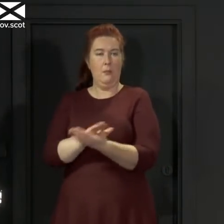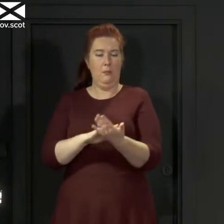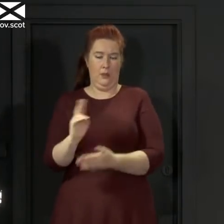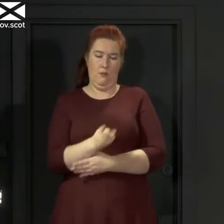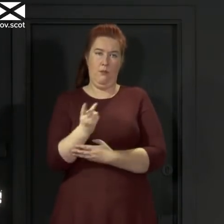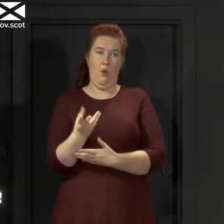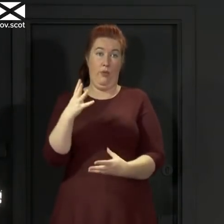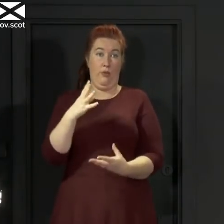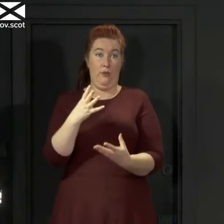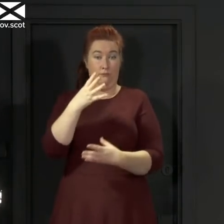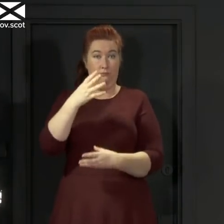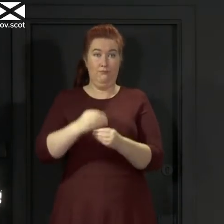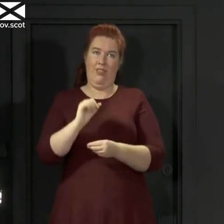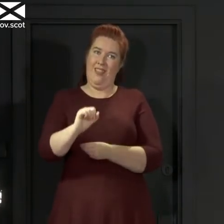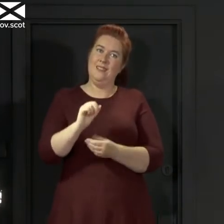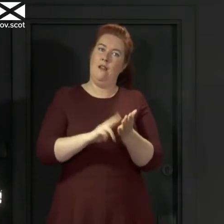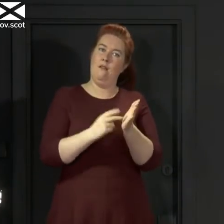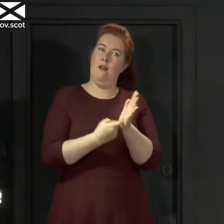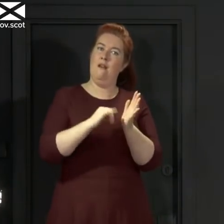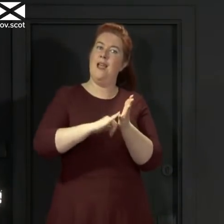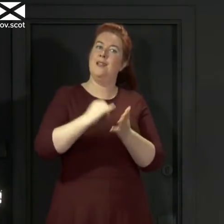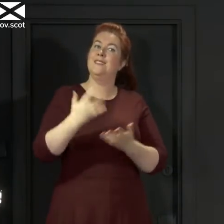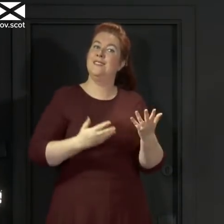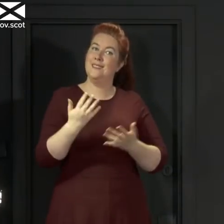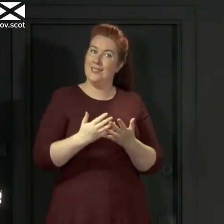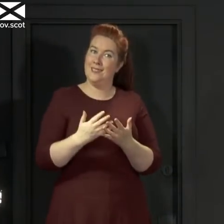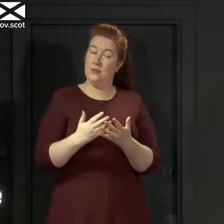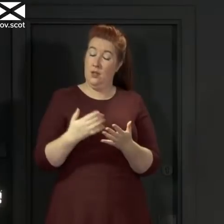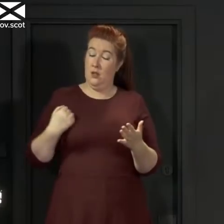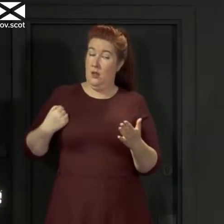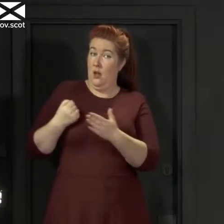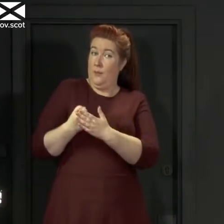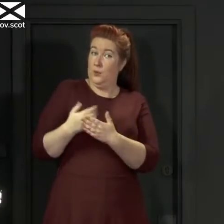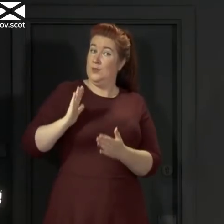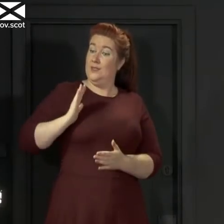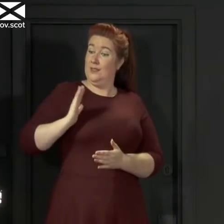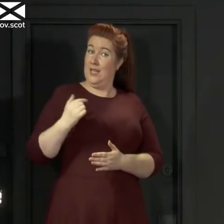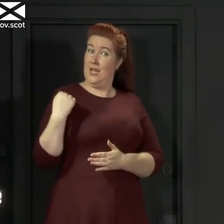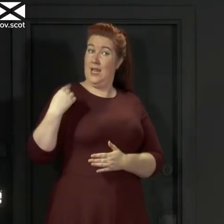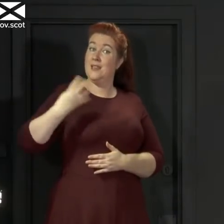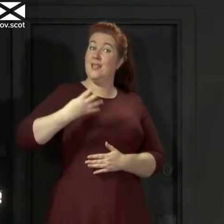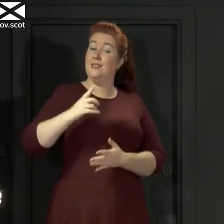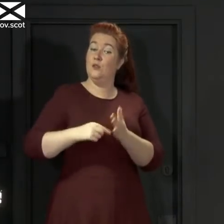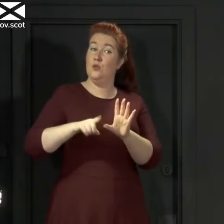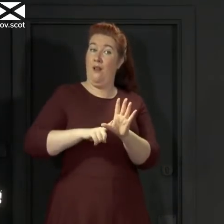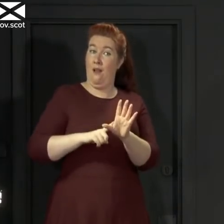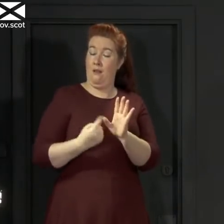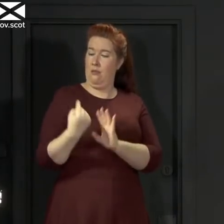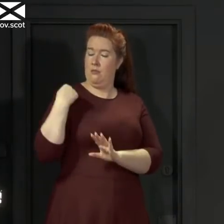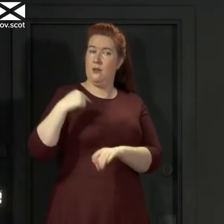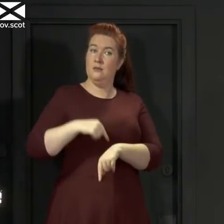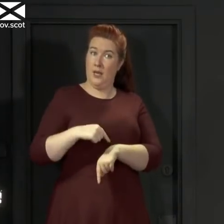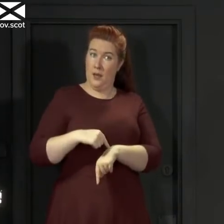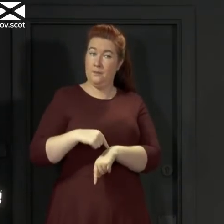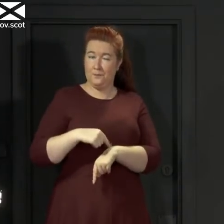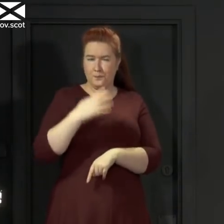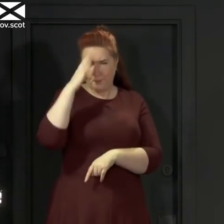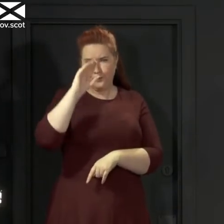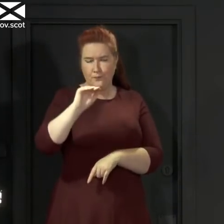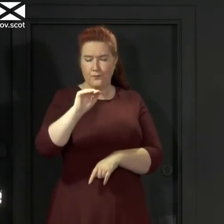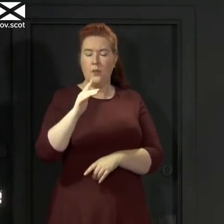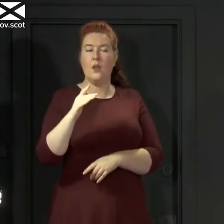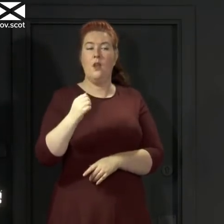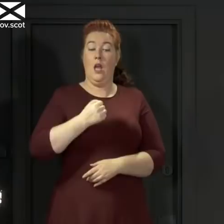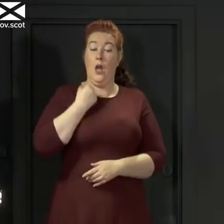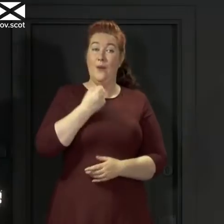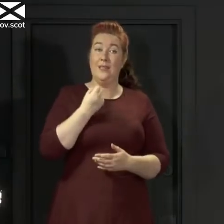The latest NRS report covers the period to Sunday the 19th of July. At that point, just to remind you, according